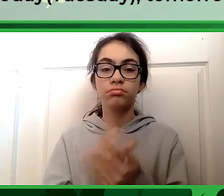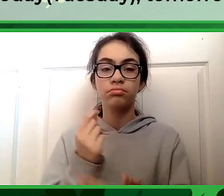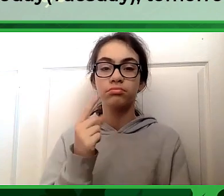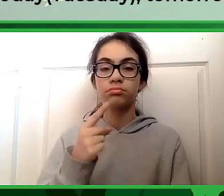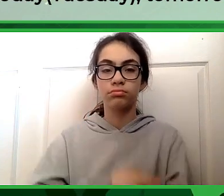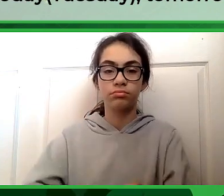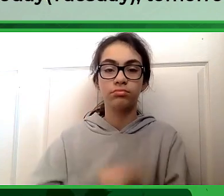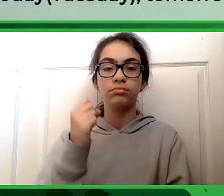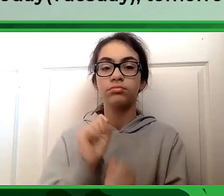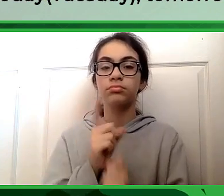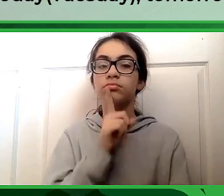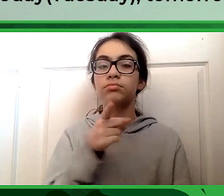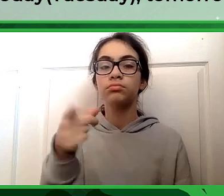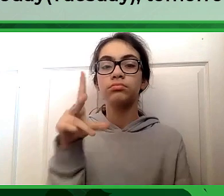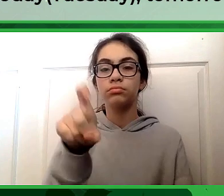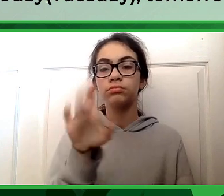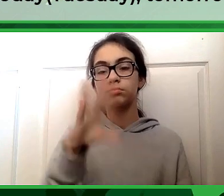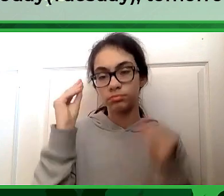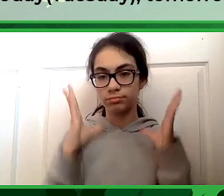sure you ask your teachers.